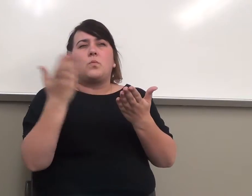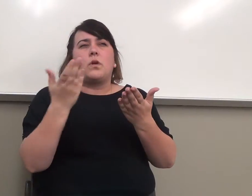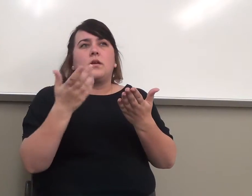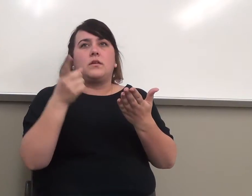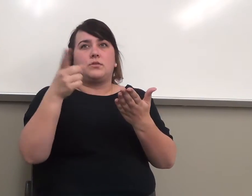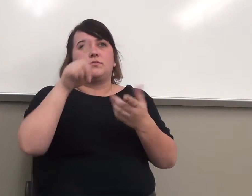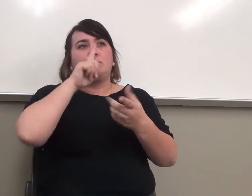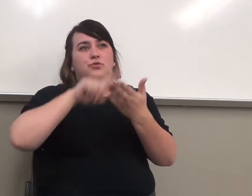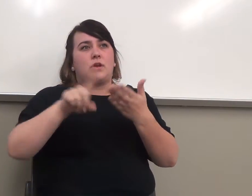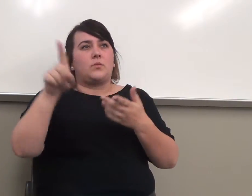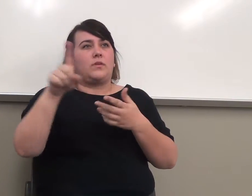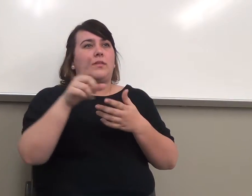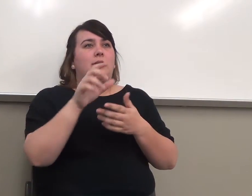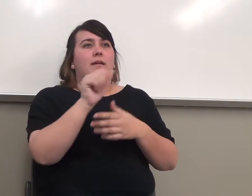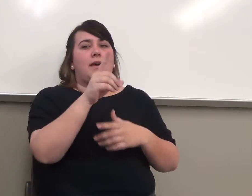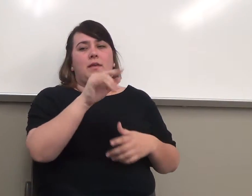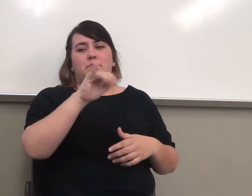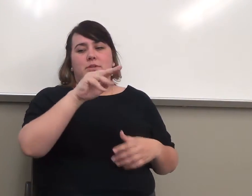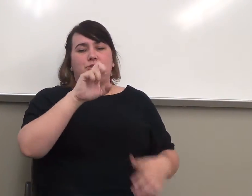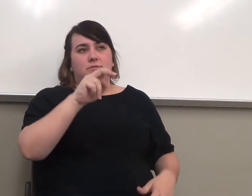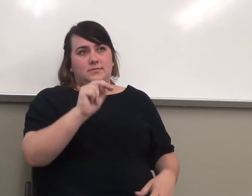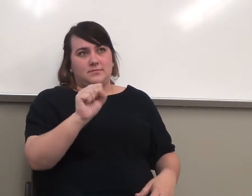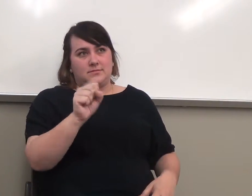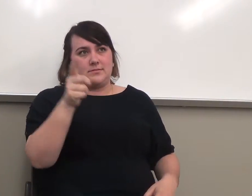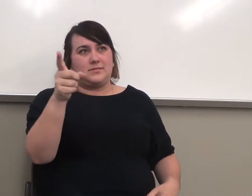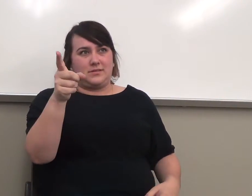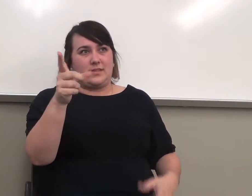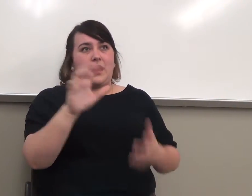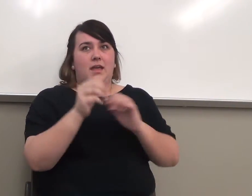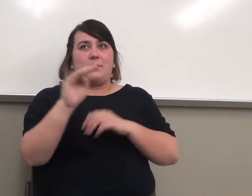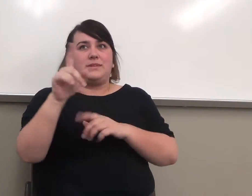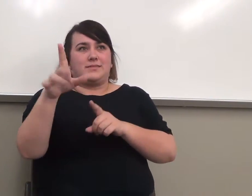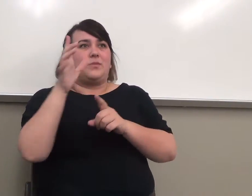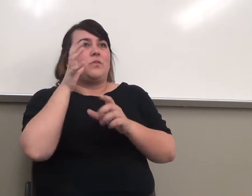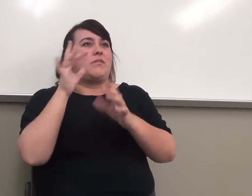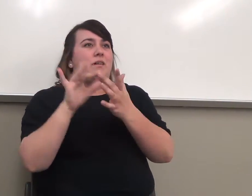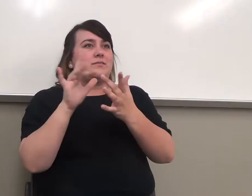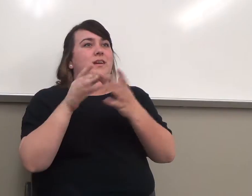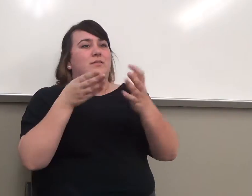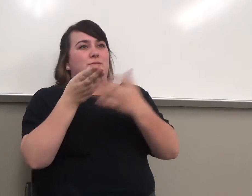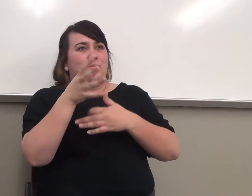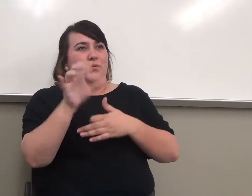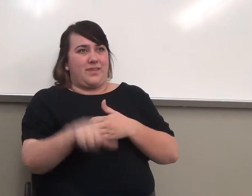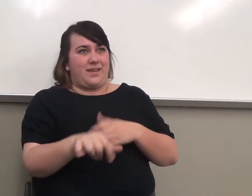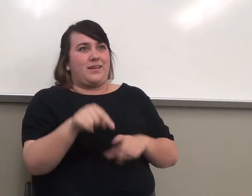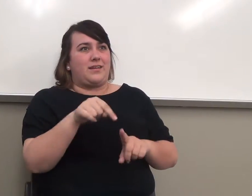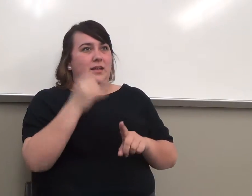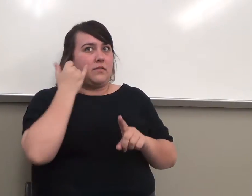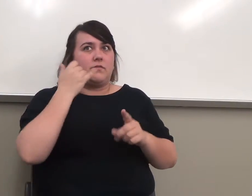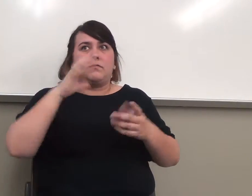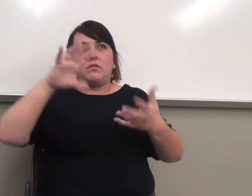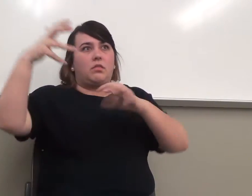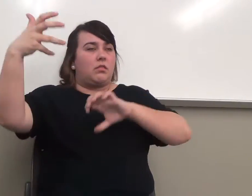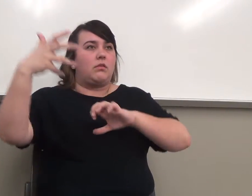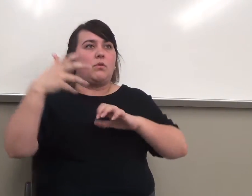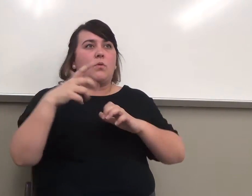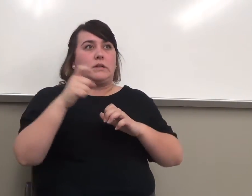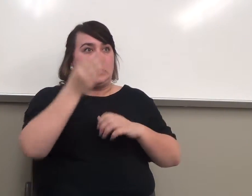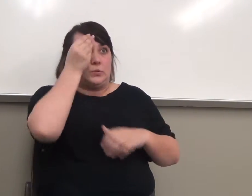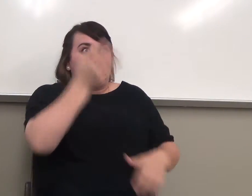and records office. Because that's how NPC is going to contact you if anything goes wrong or if they need to tell you something. So